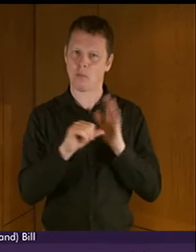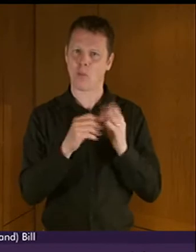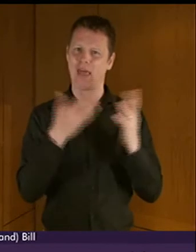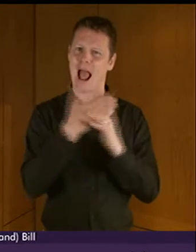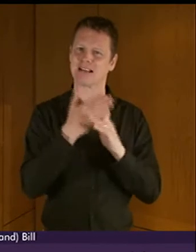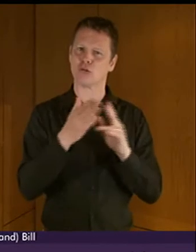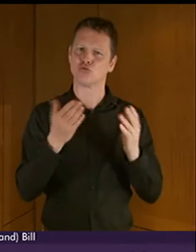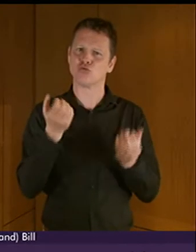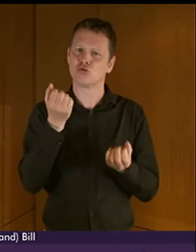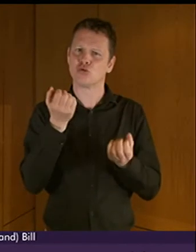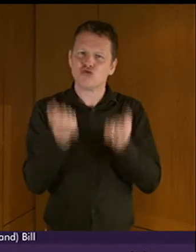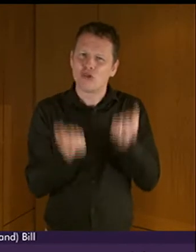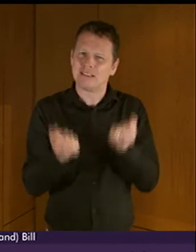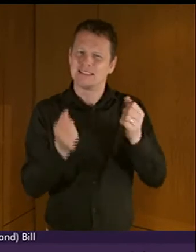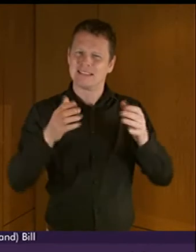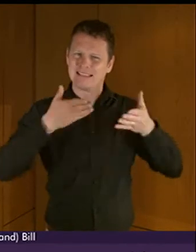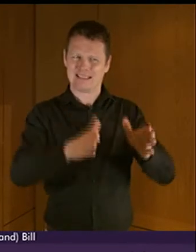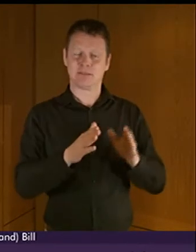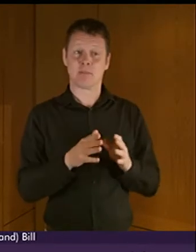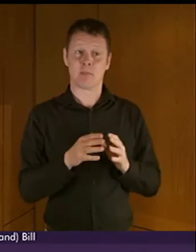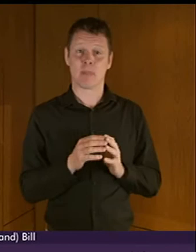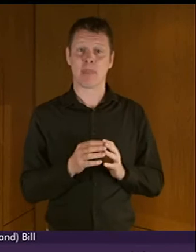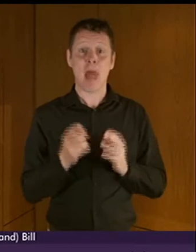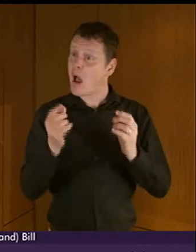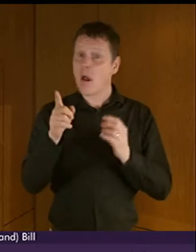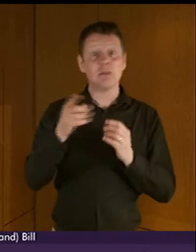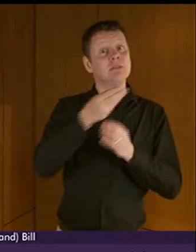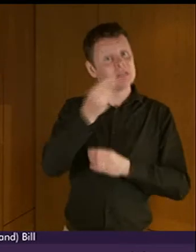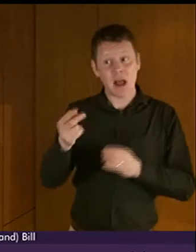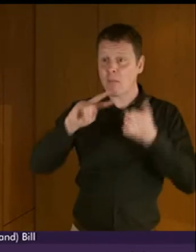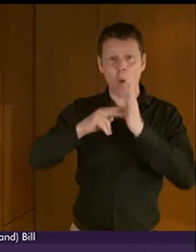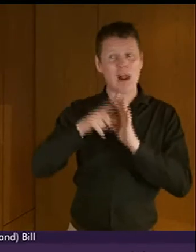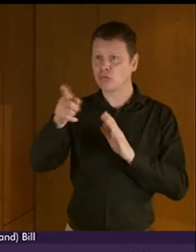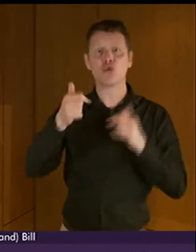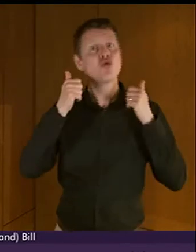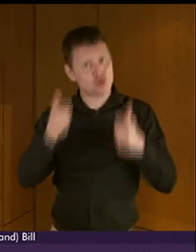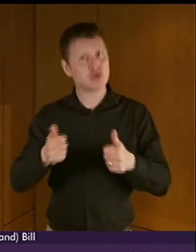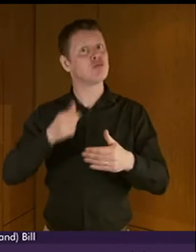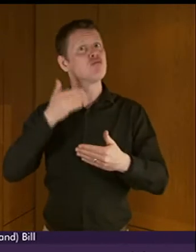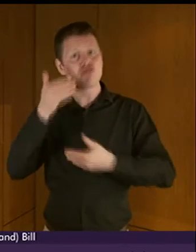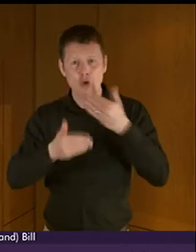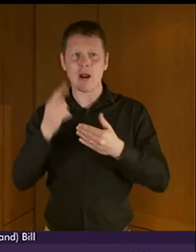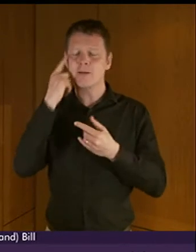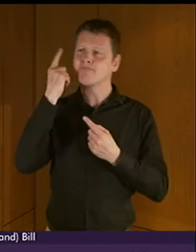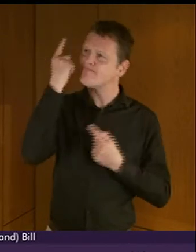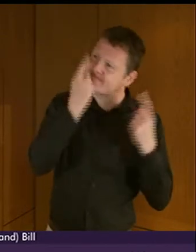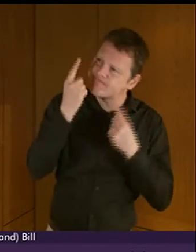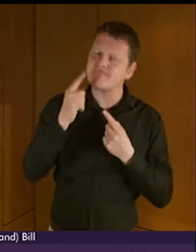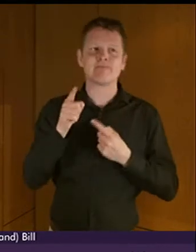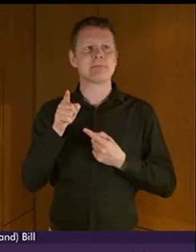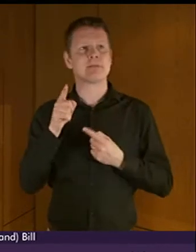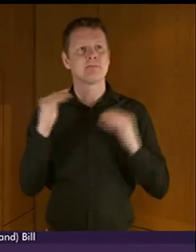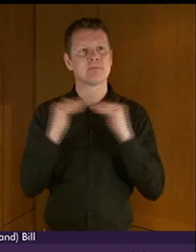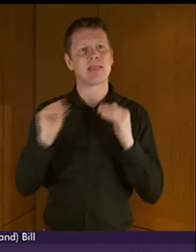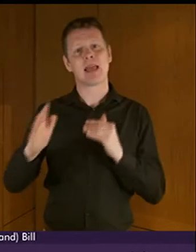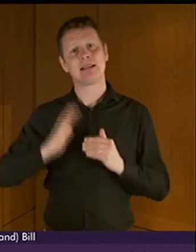many organisations have already made great progress towards considering the needs of BSL users and it's